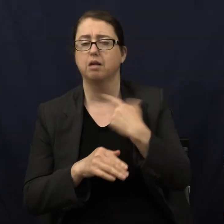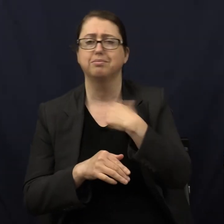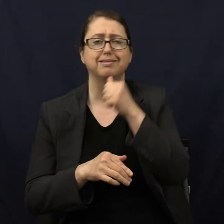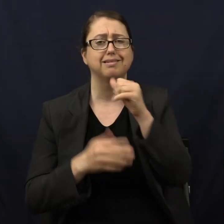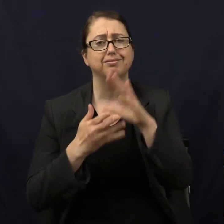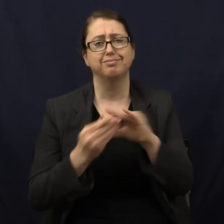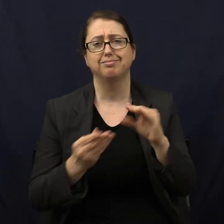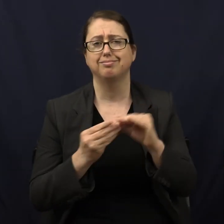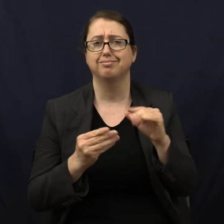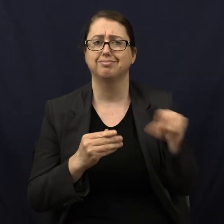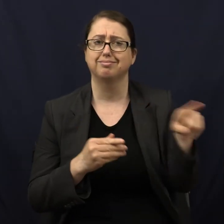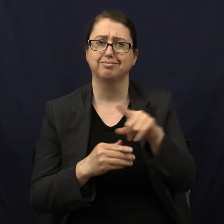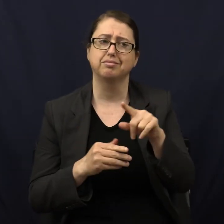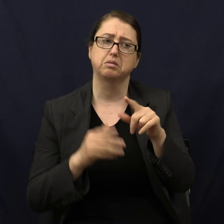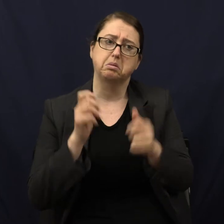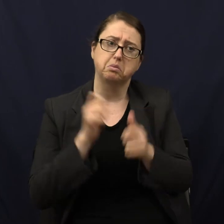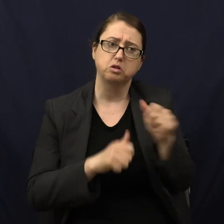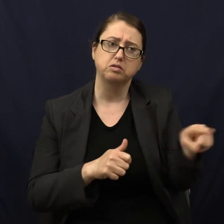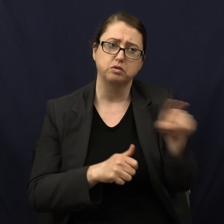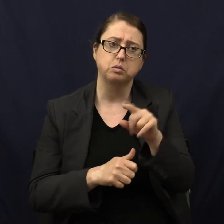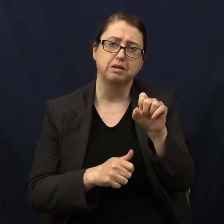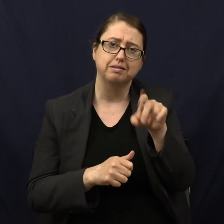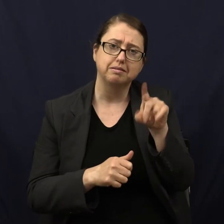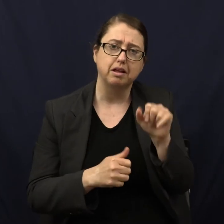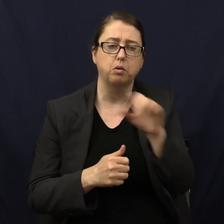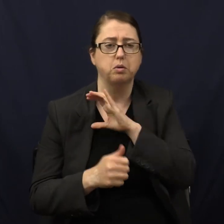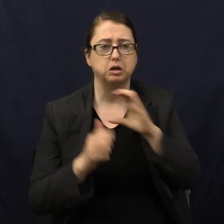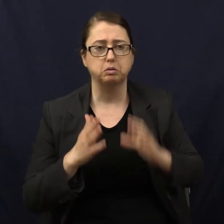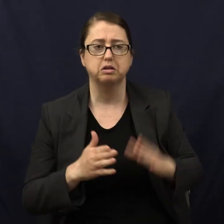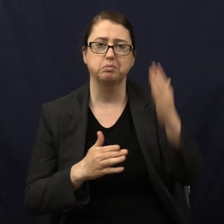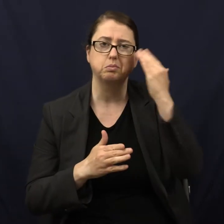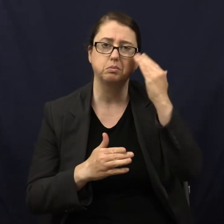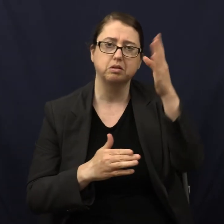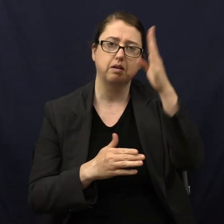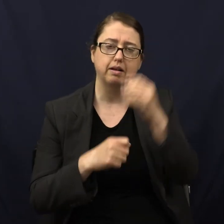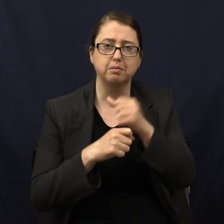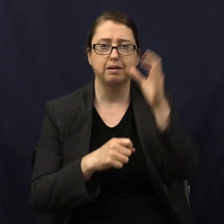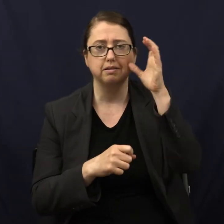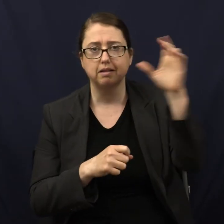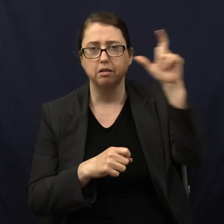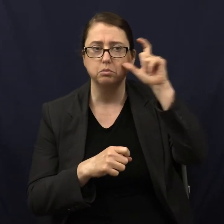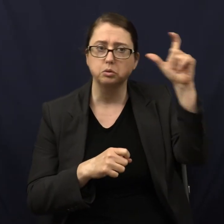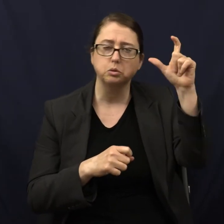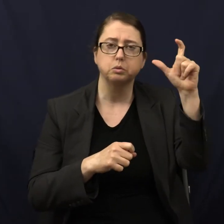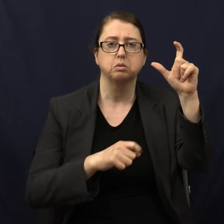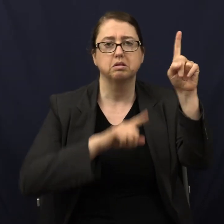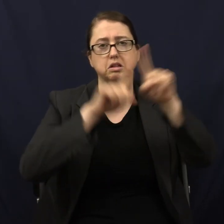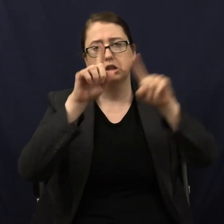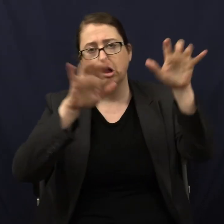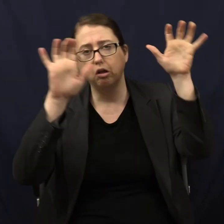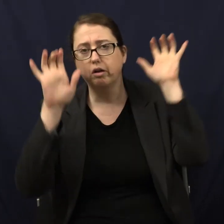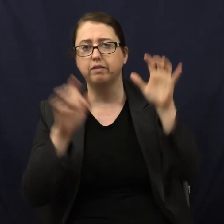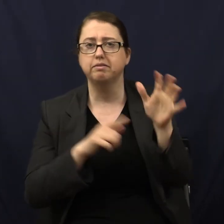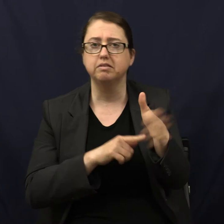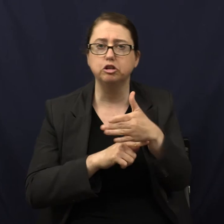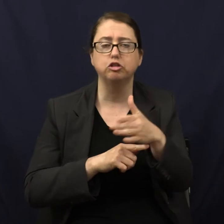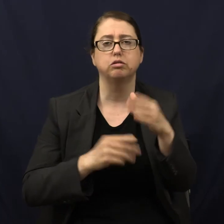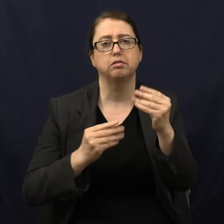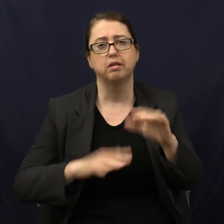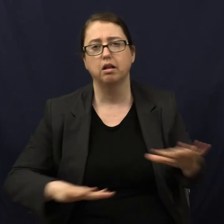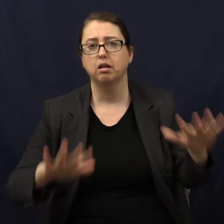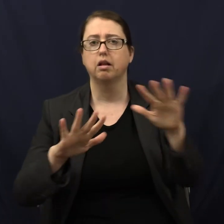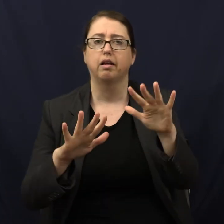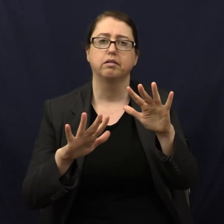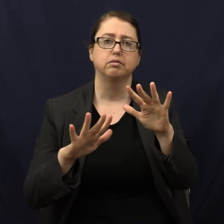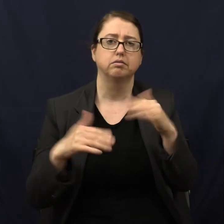everybody here pretty much is Seventh-day Adventist or Christian. God created the sun, the moon, the stars, fishes, the birds of the air, the land